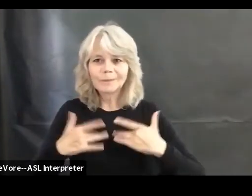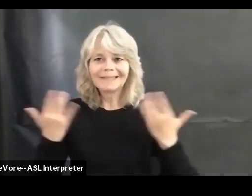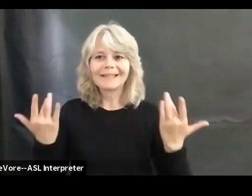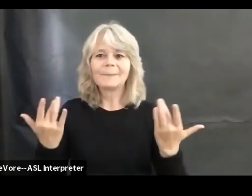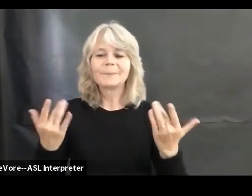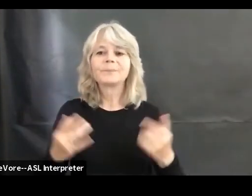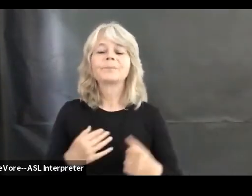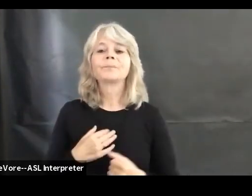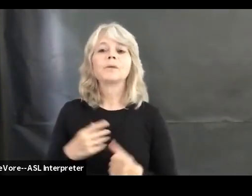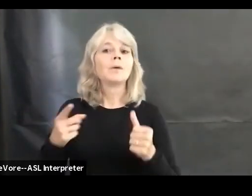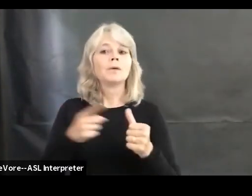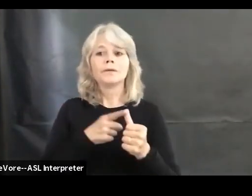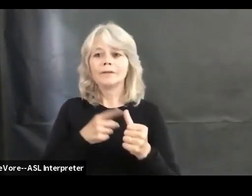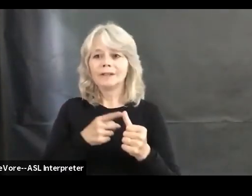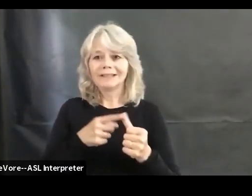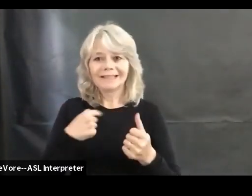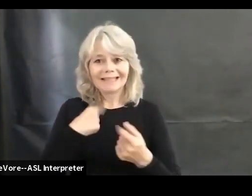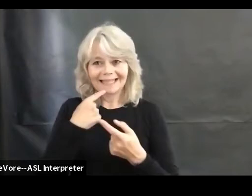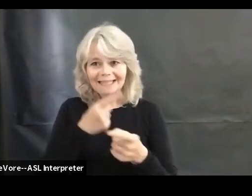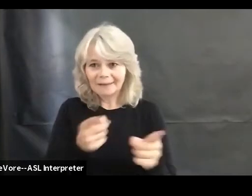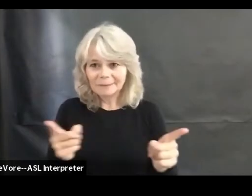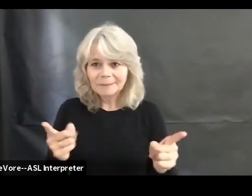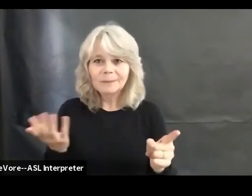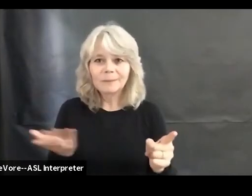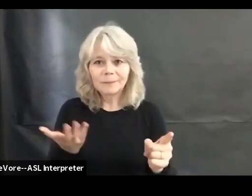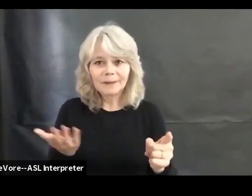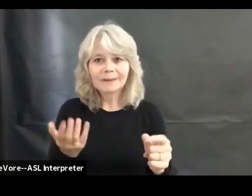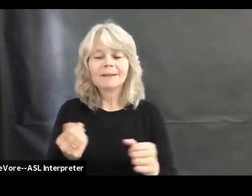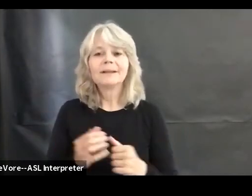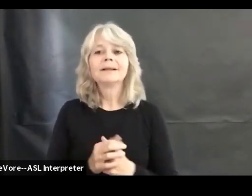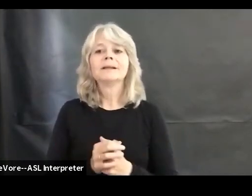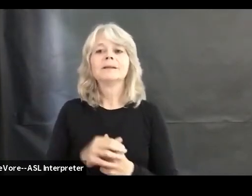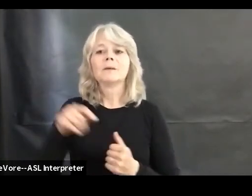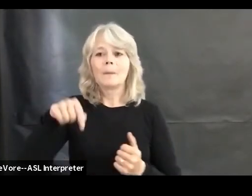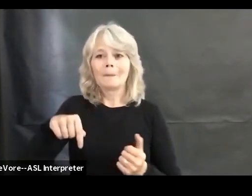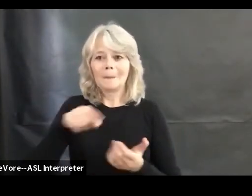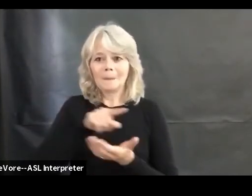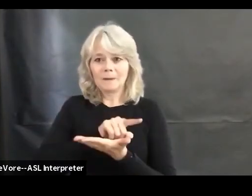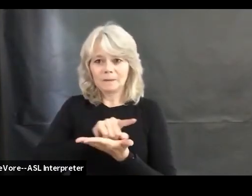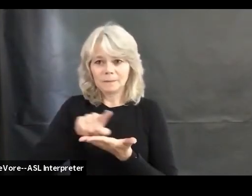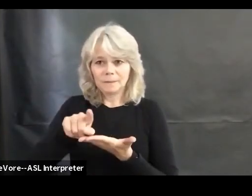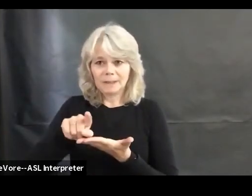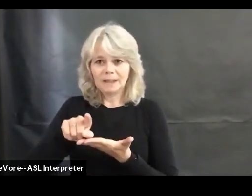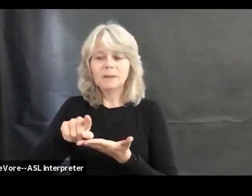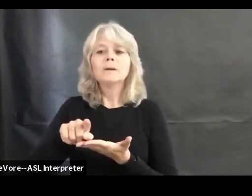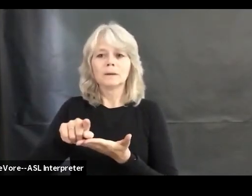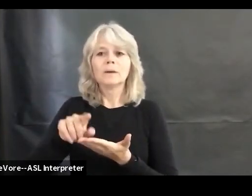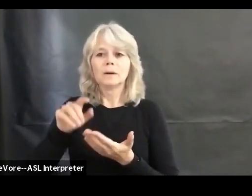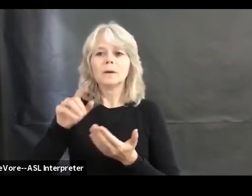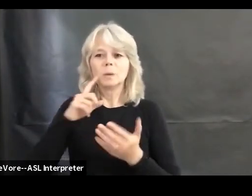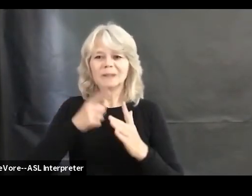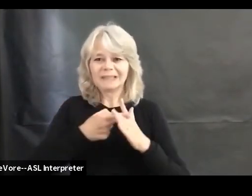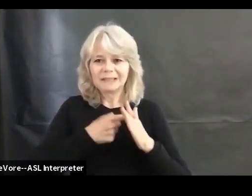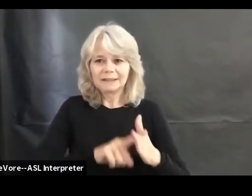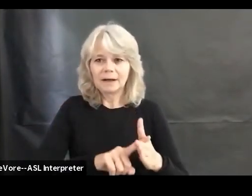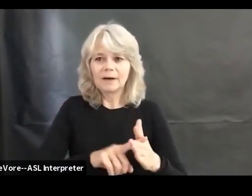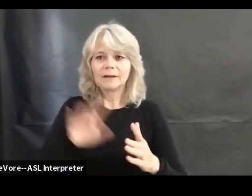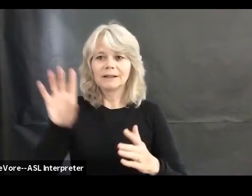just to let you know, we are starting this week, starting a six-week series studying the Book of